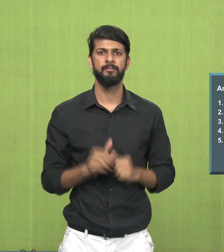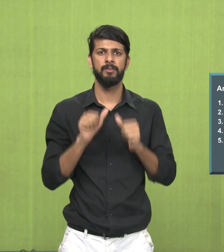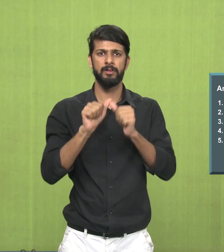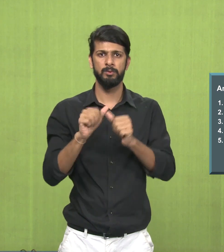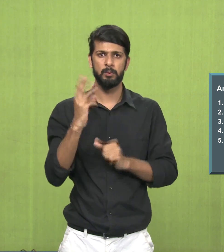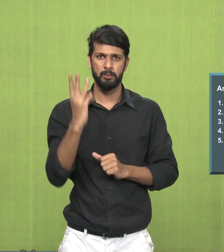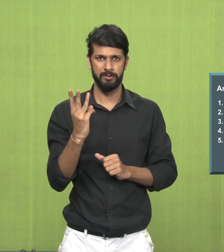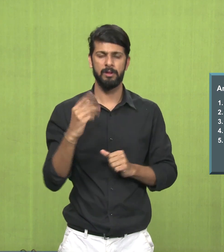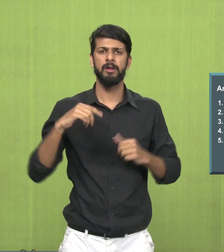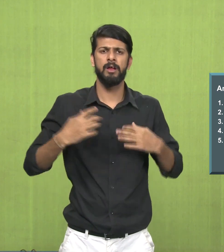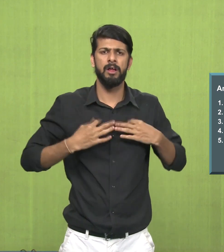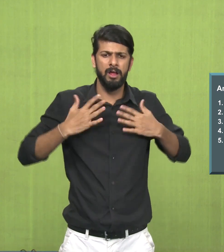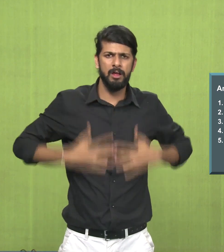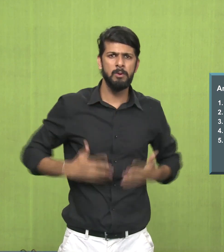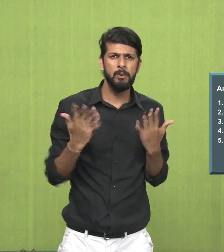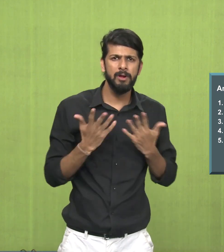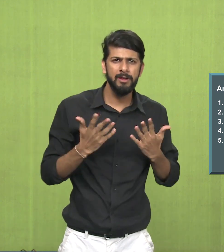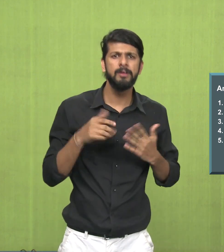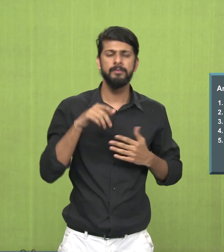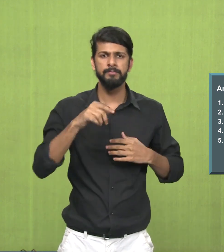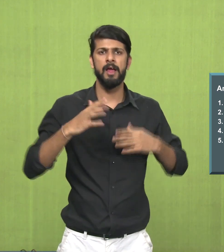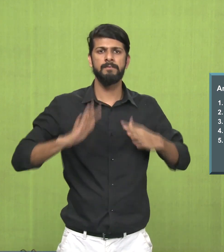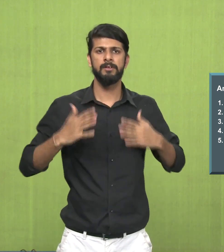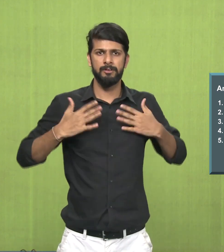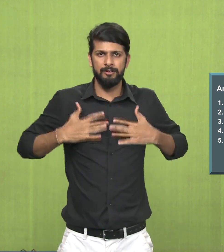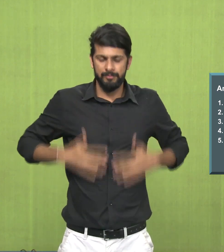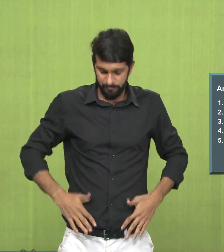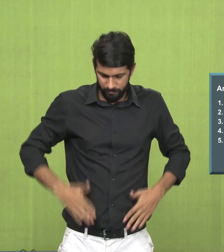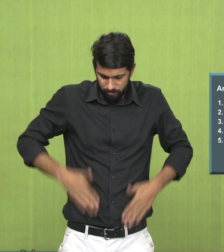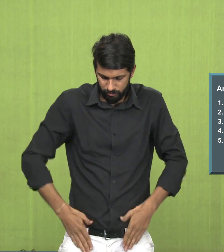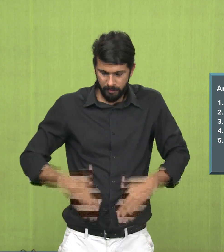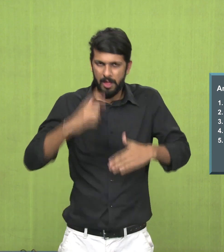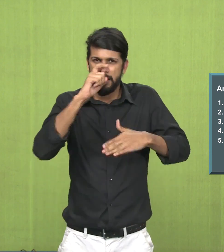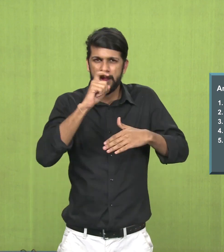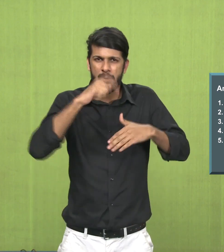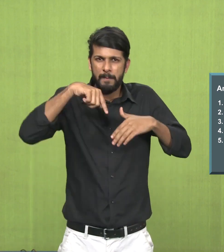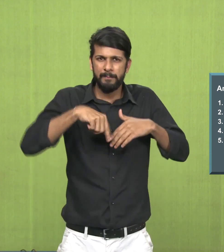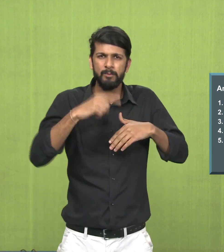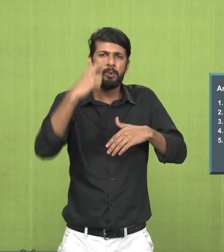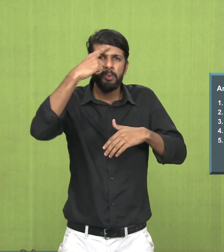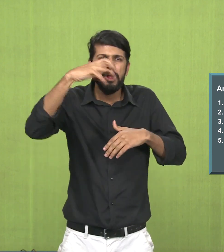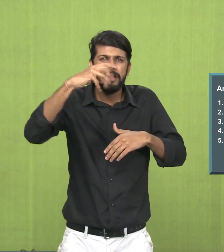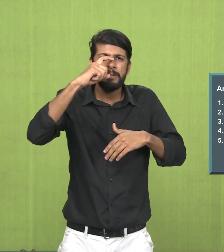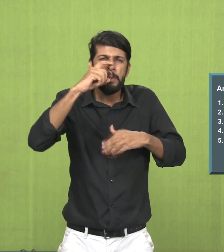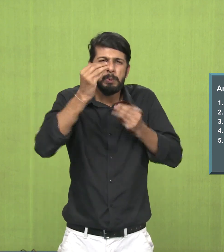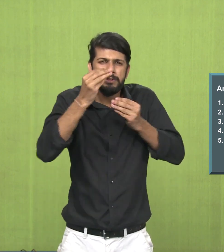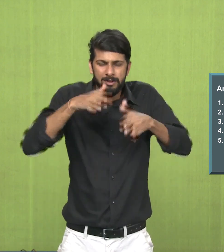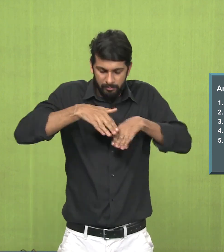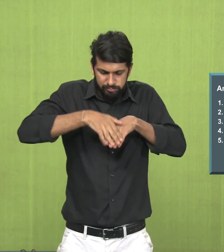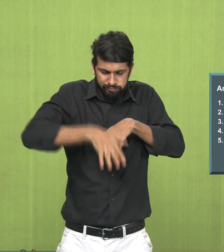Answer number 3, the dress worn by Radhika is called Ghagra, that is the